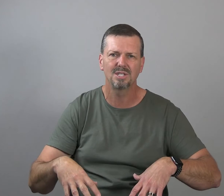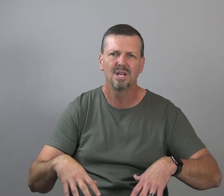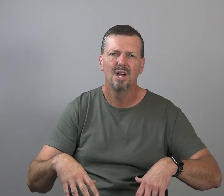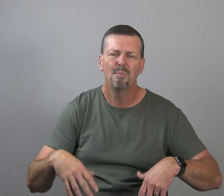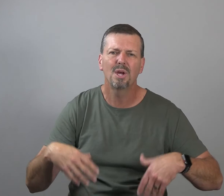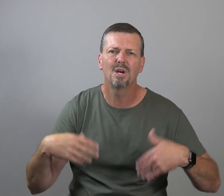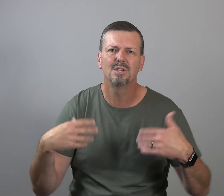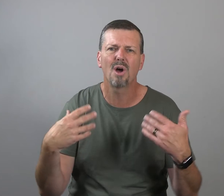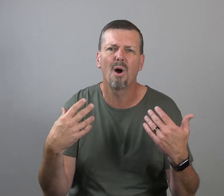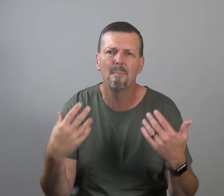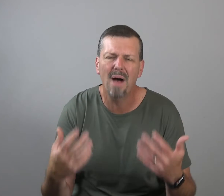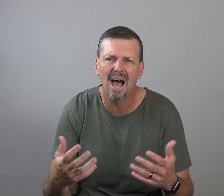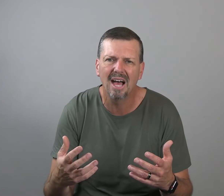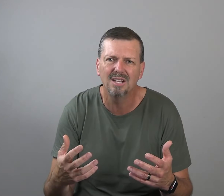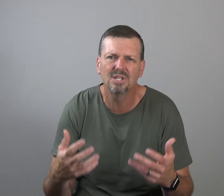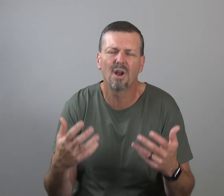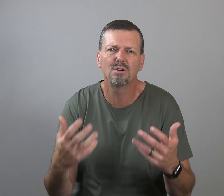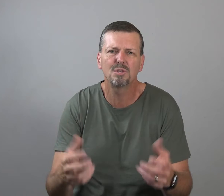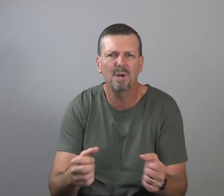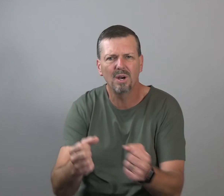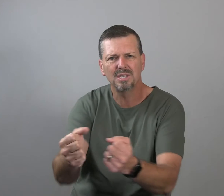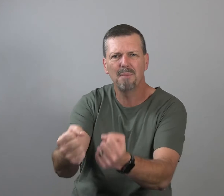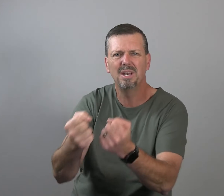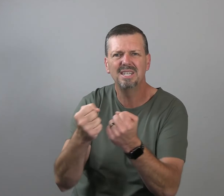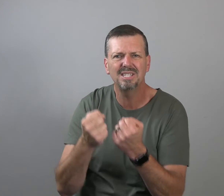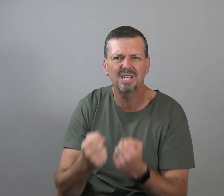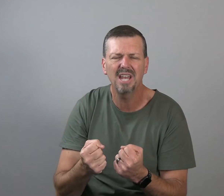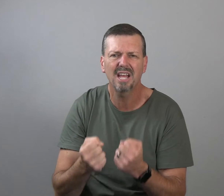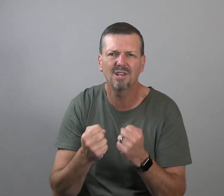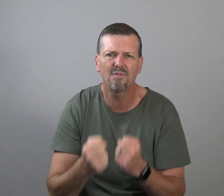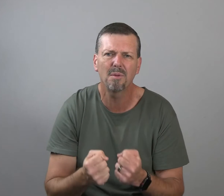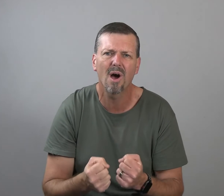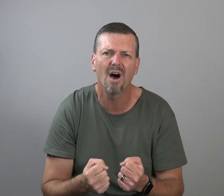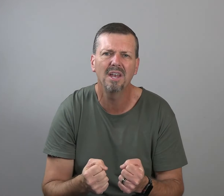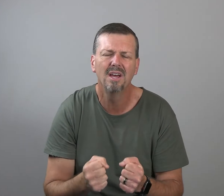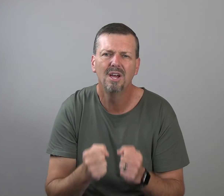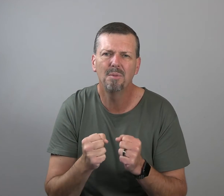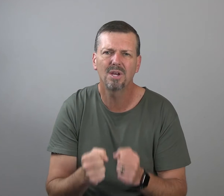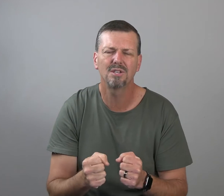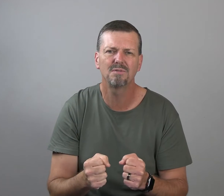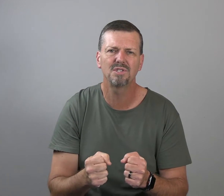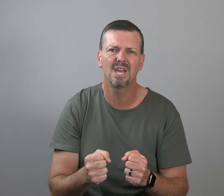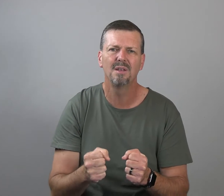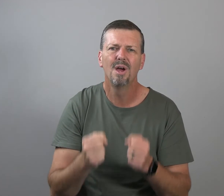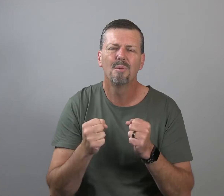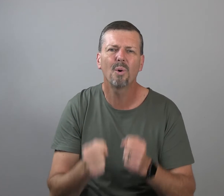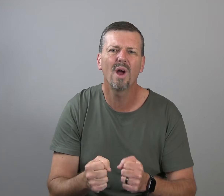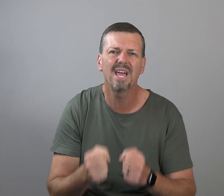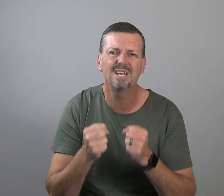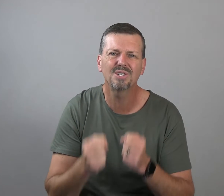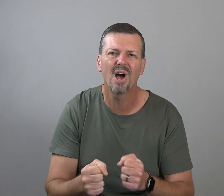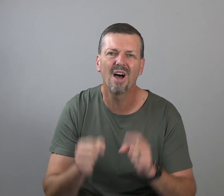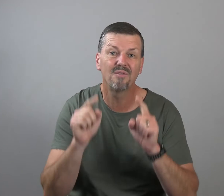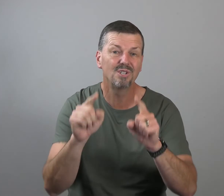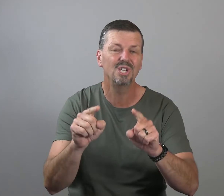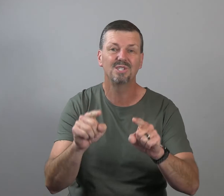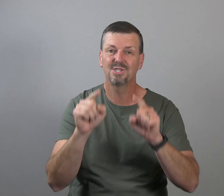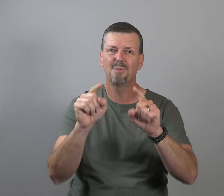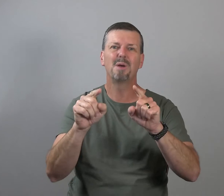because our minds and our spirits had been disconnected from God because of sin. Praise God for Jesus. Somebody